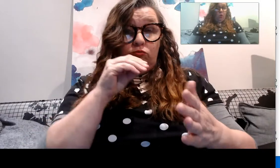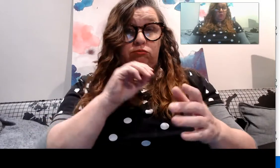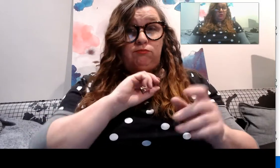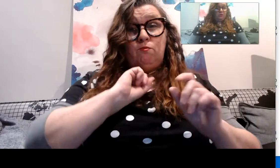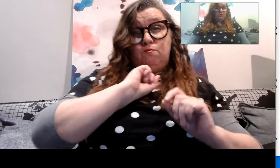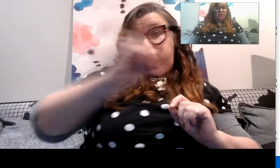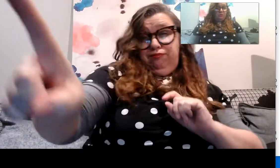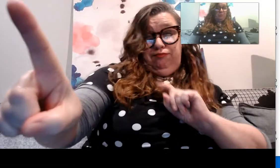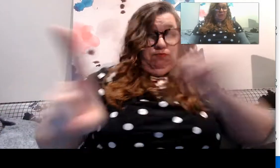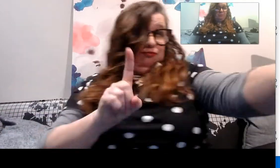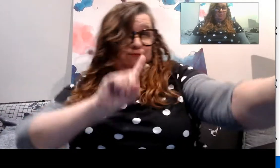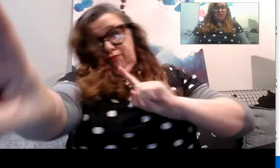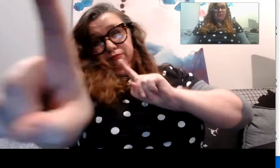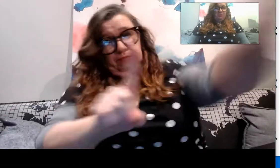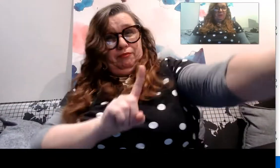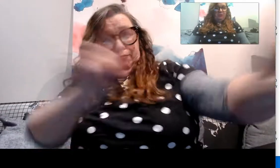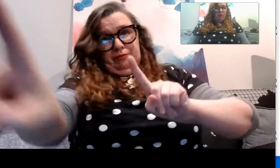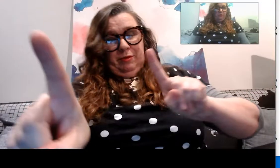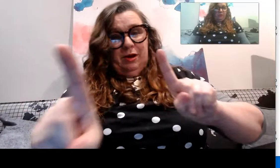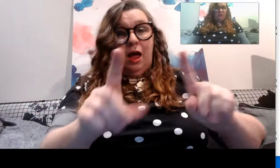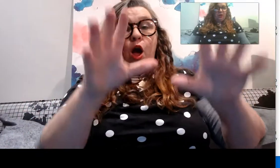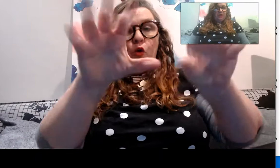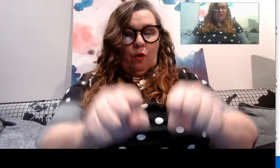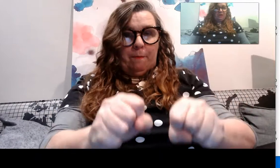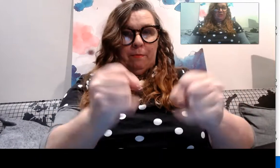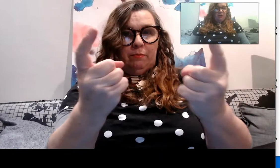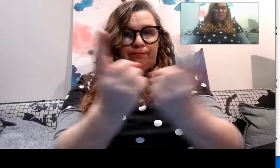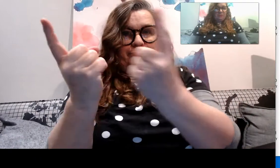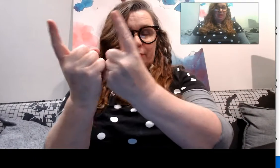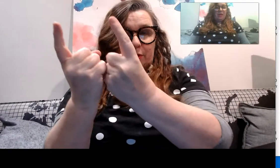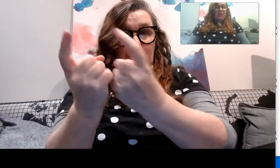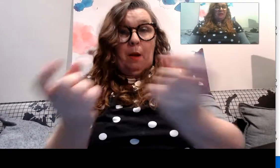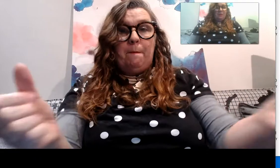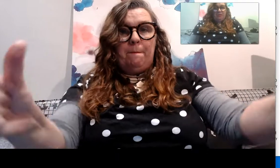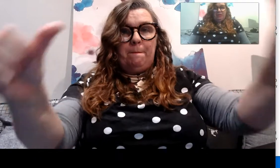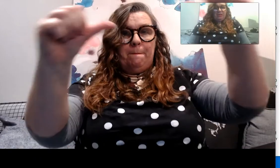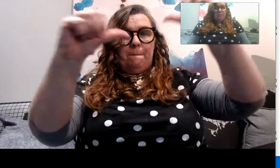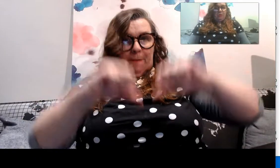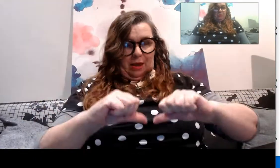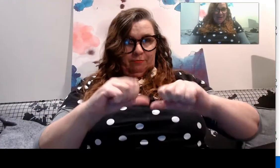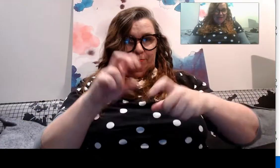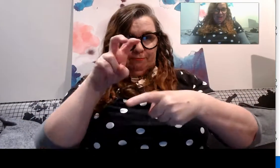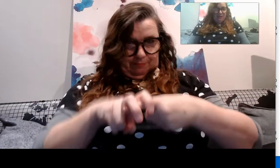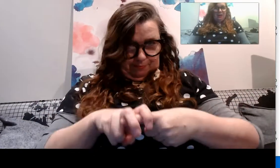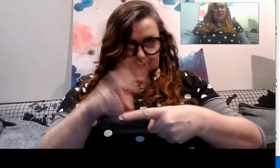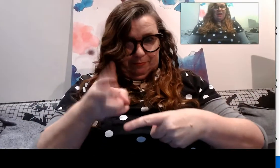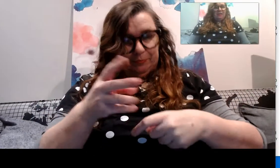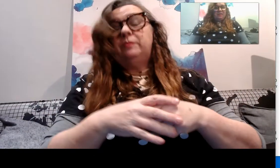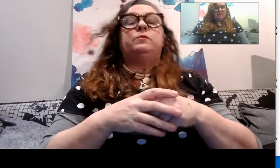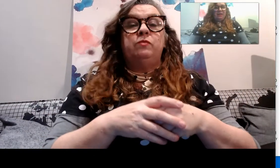students they spin run off and go around the house and grab something something that they bring back and they sit down